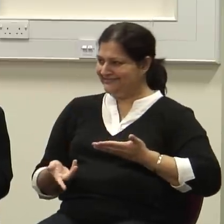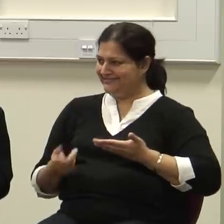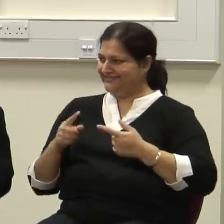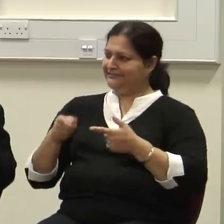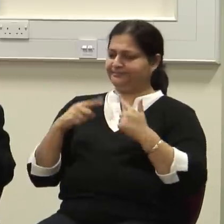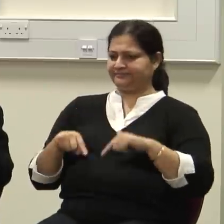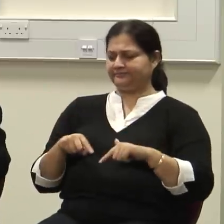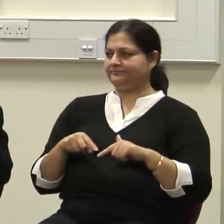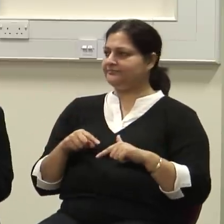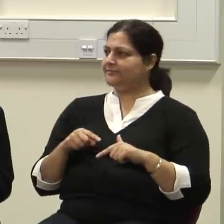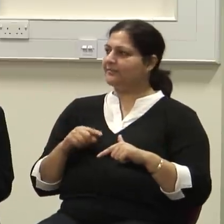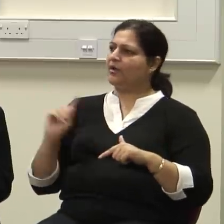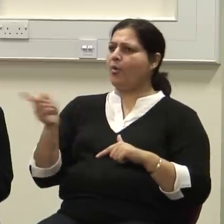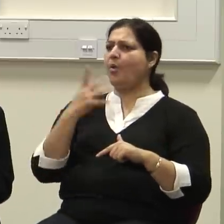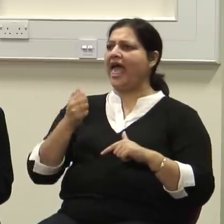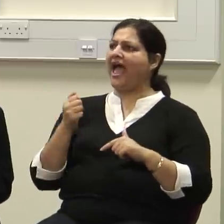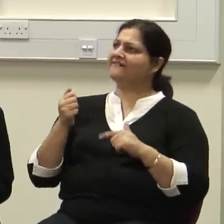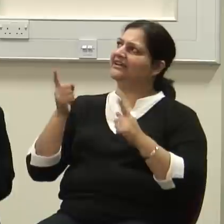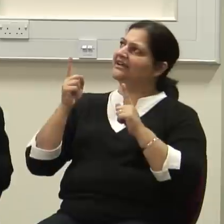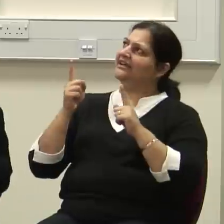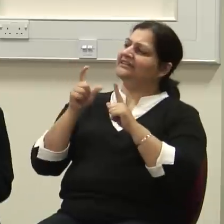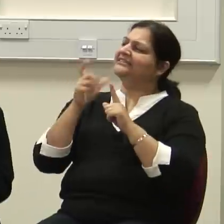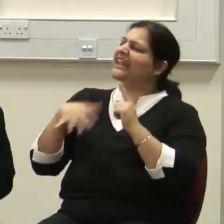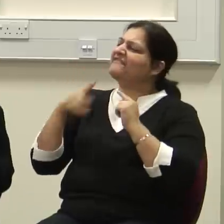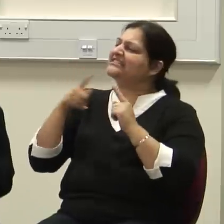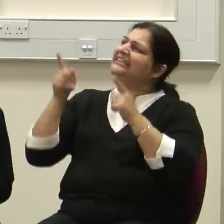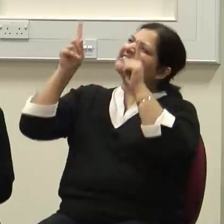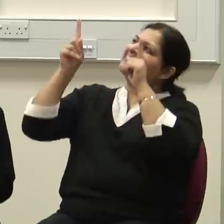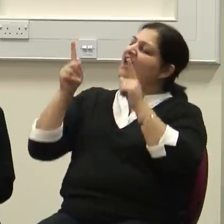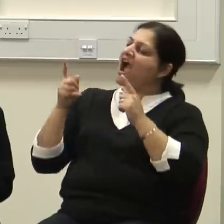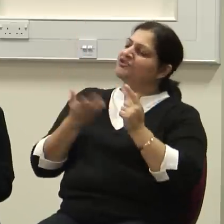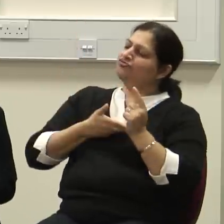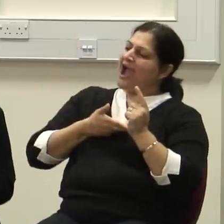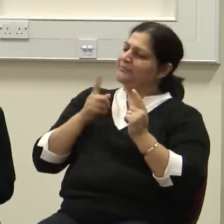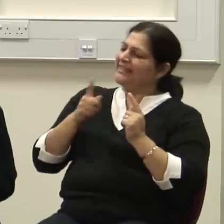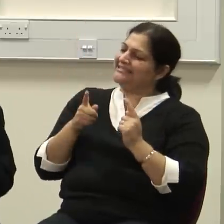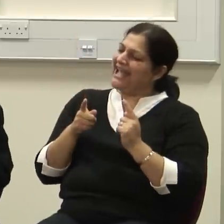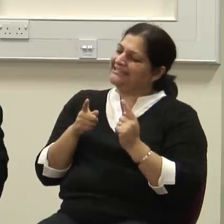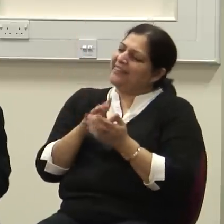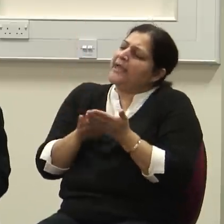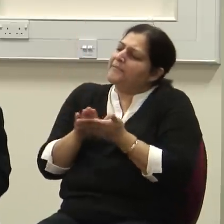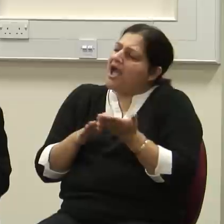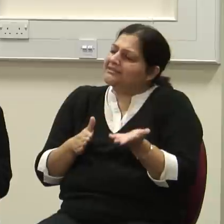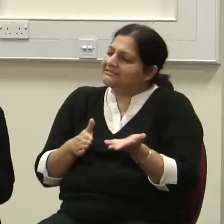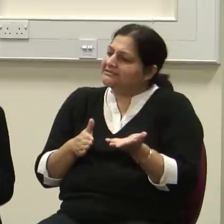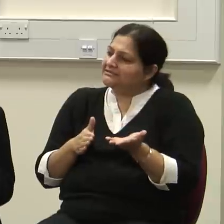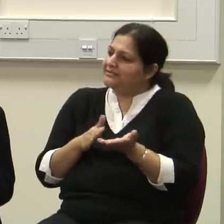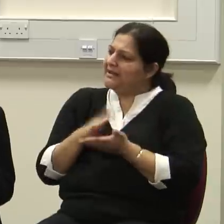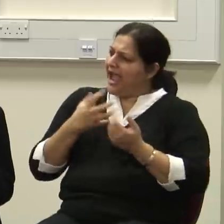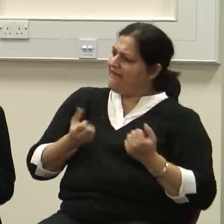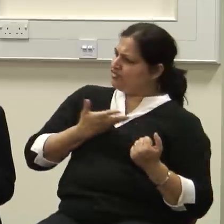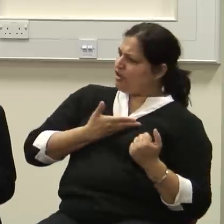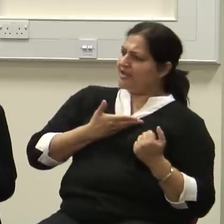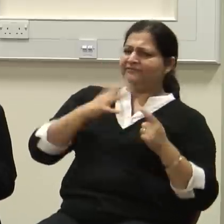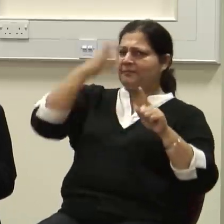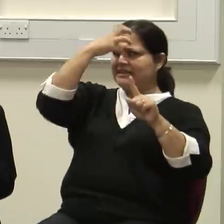have the divine right, so to speak. They didn't use the word divine, but they implied it higher, right? It's not given to you by the state. You have this right.